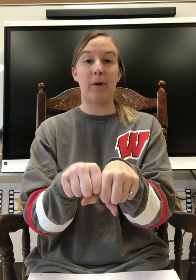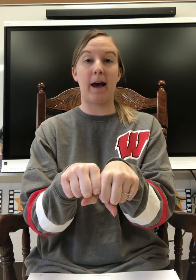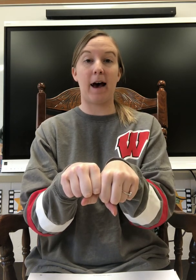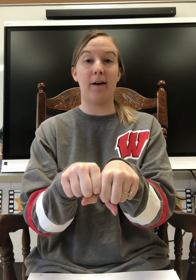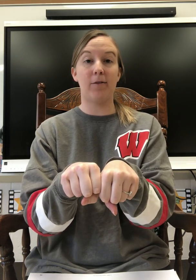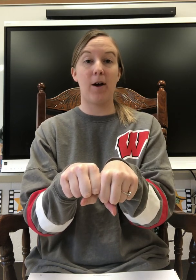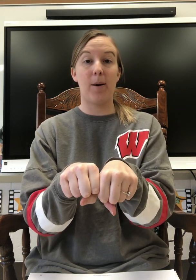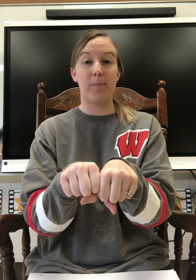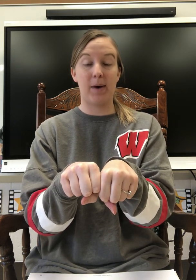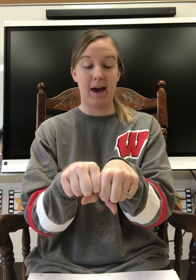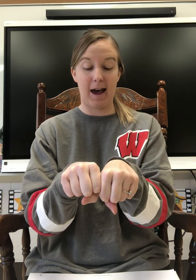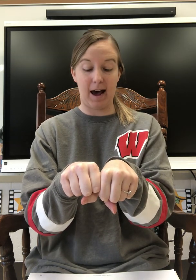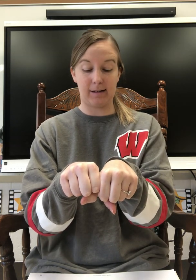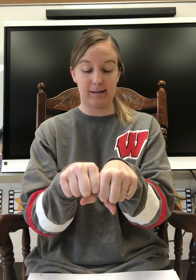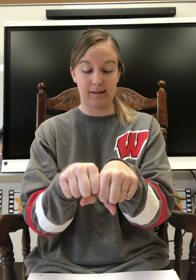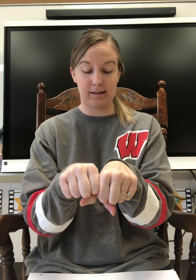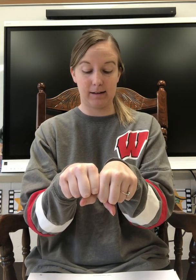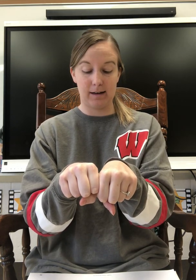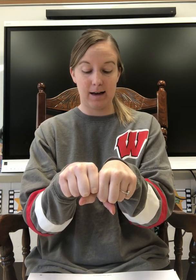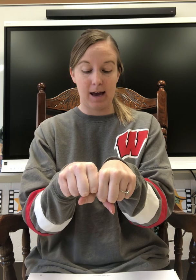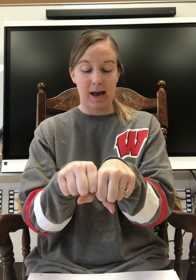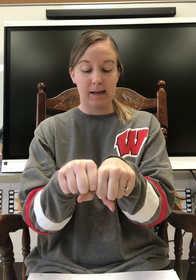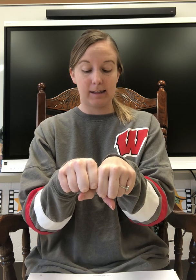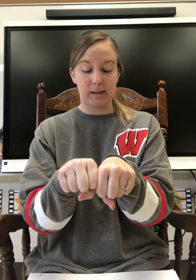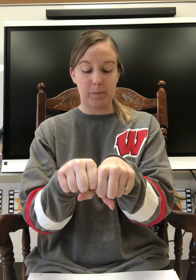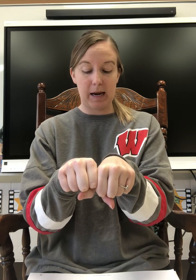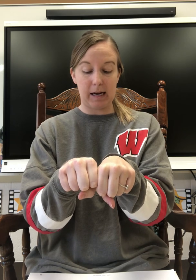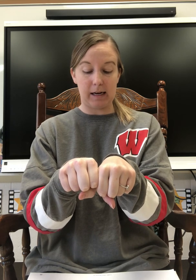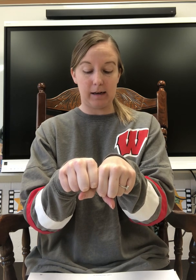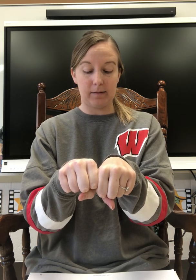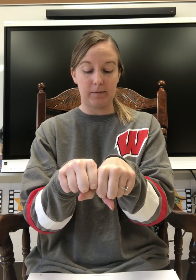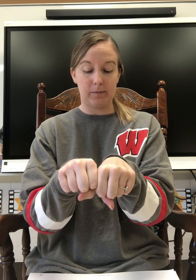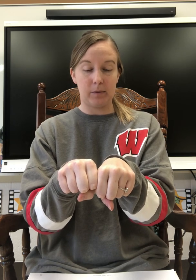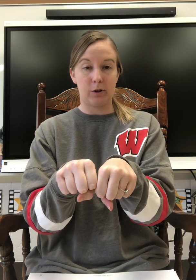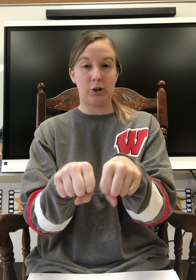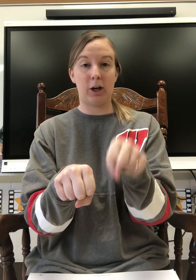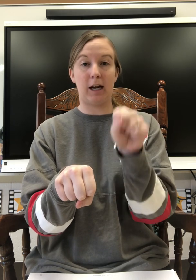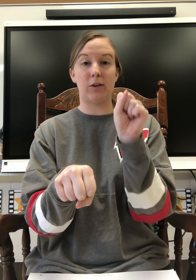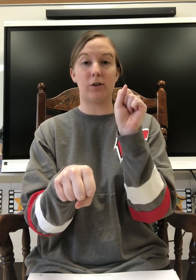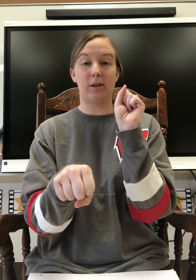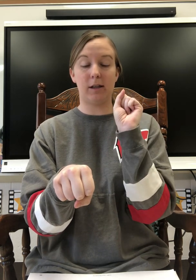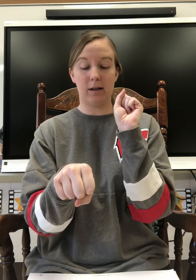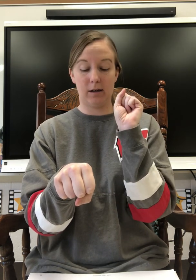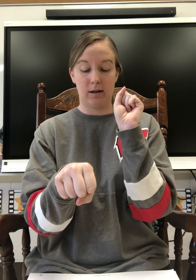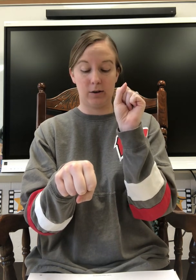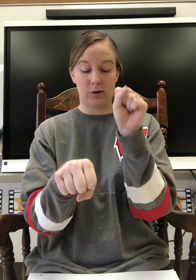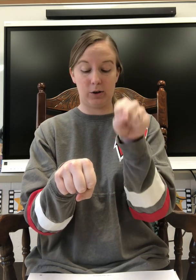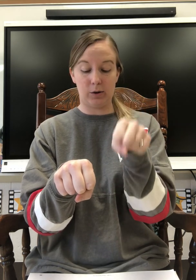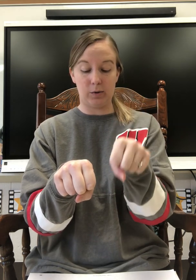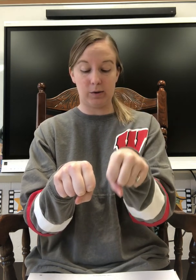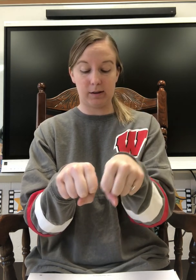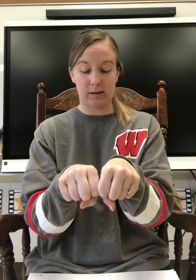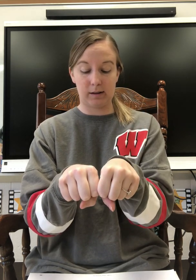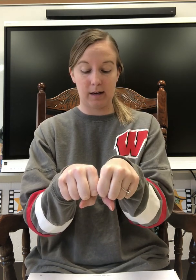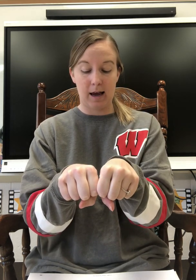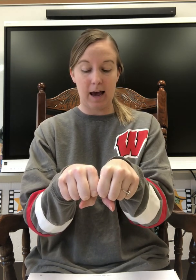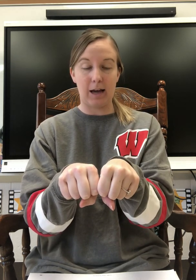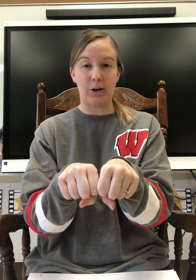have past. Spade. Change d to s, and you